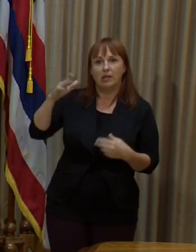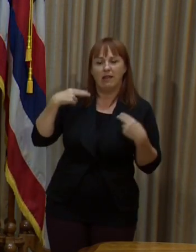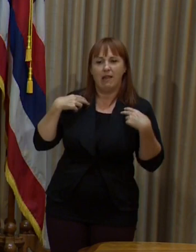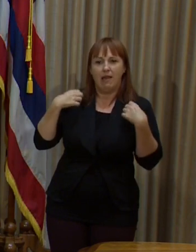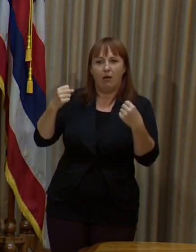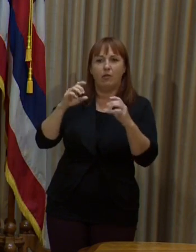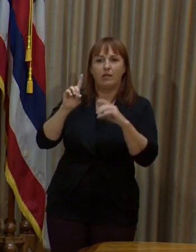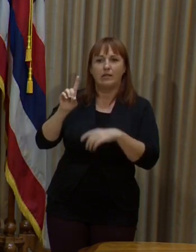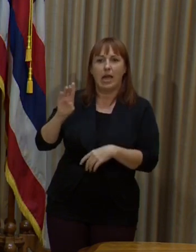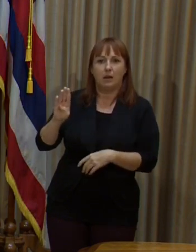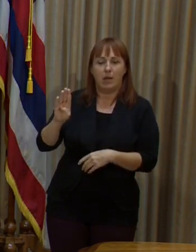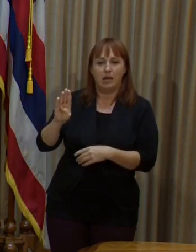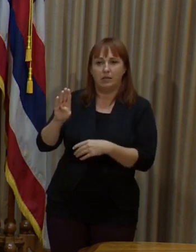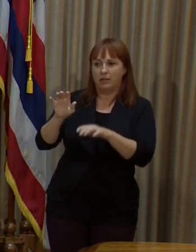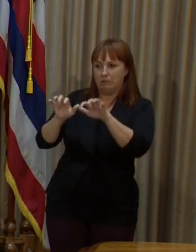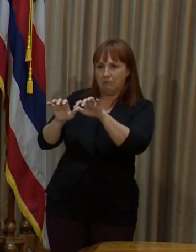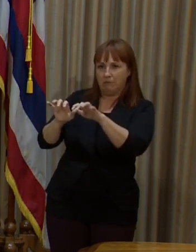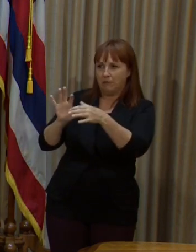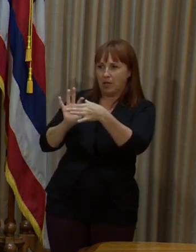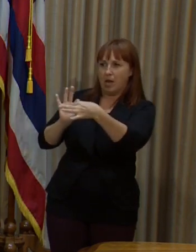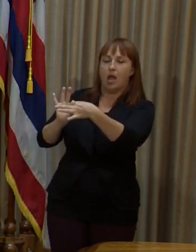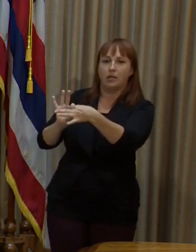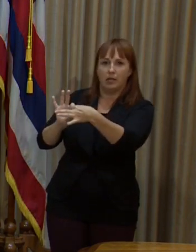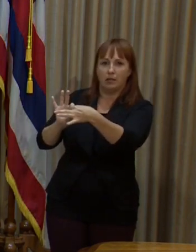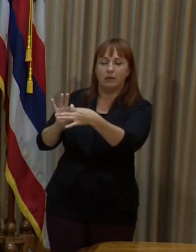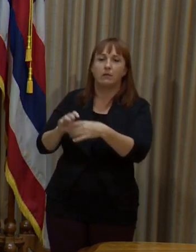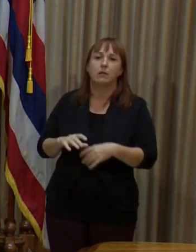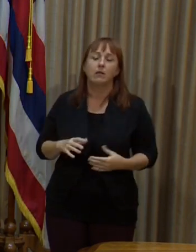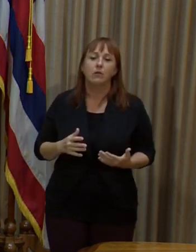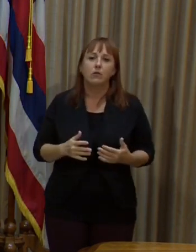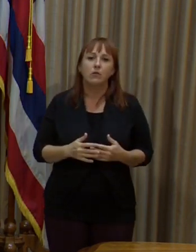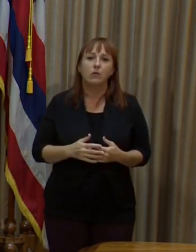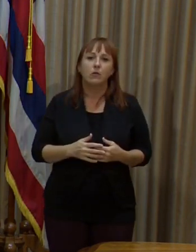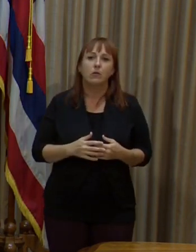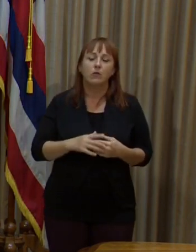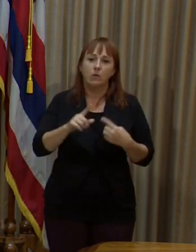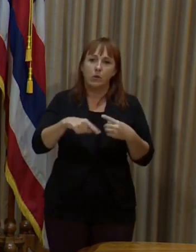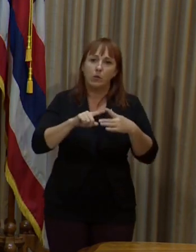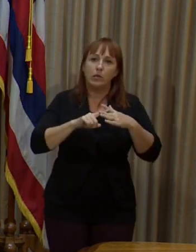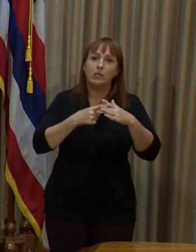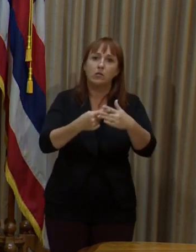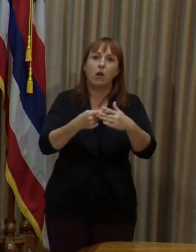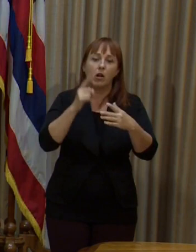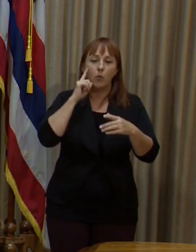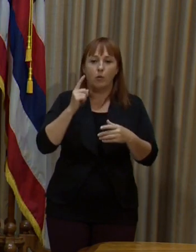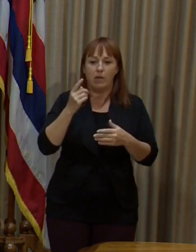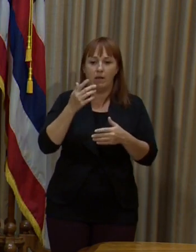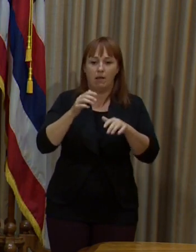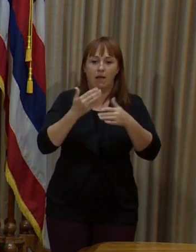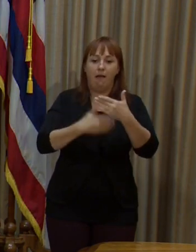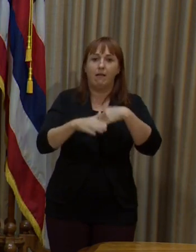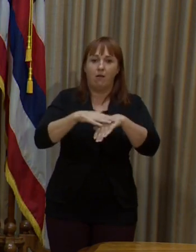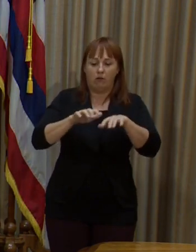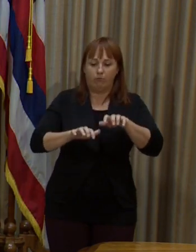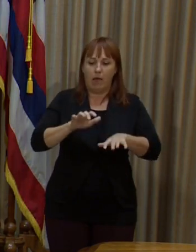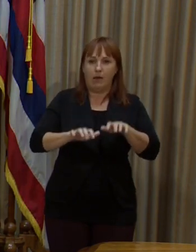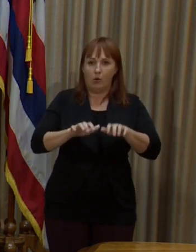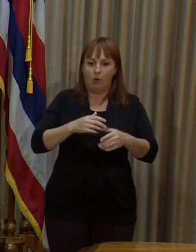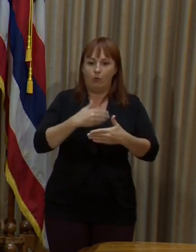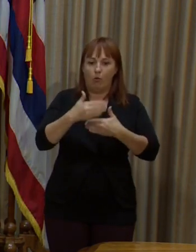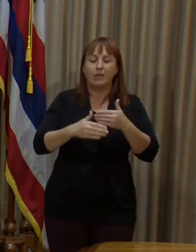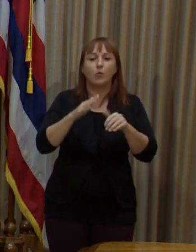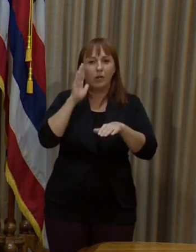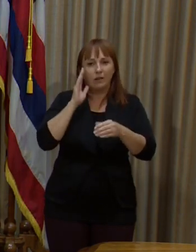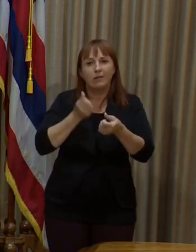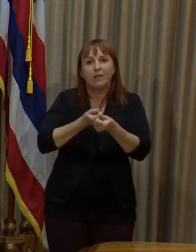initially kick this off, we think the screening or the validation will be a manual process, so that will probably slow things